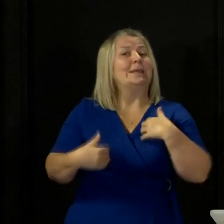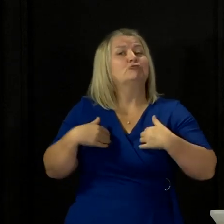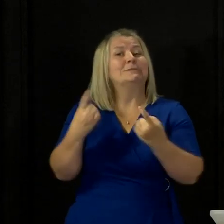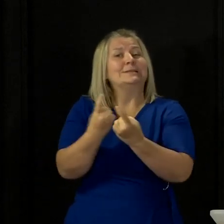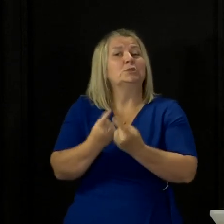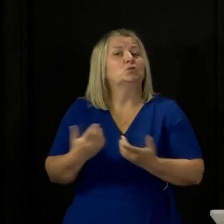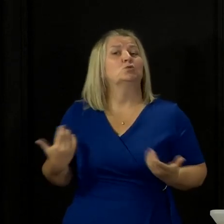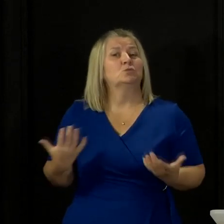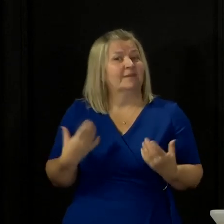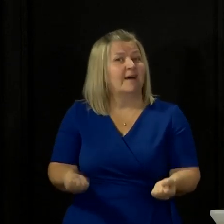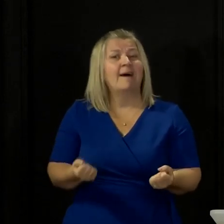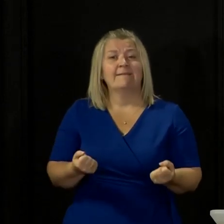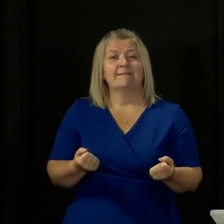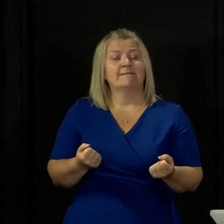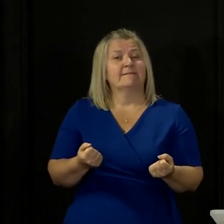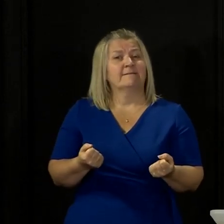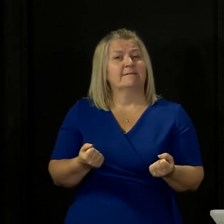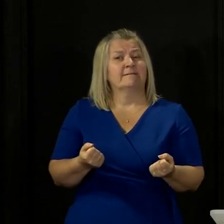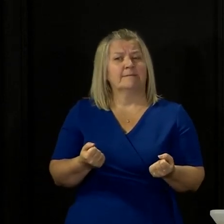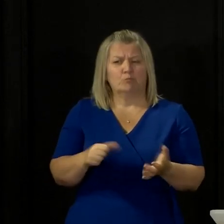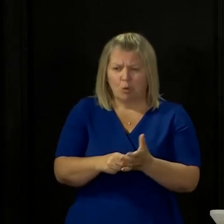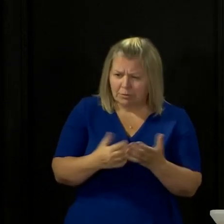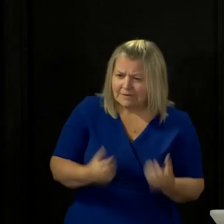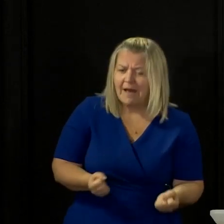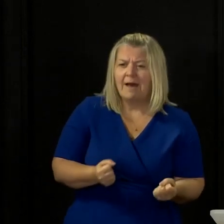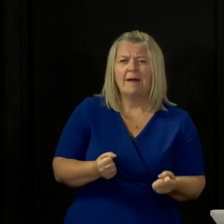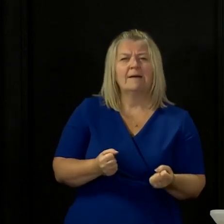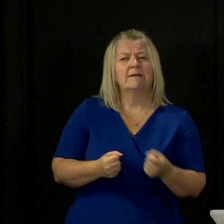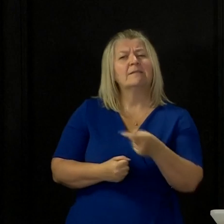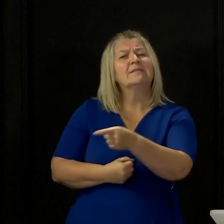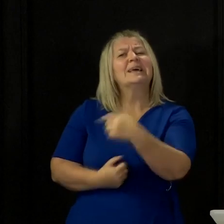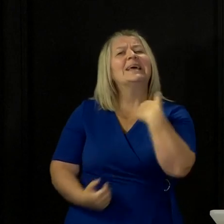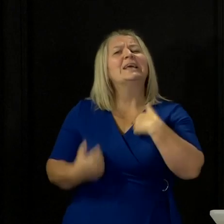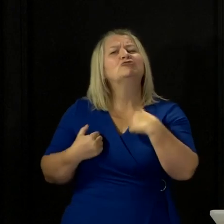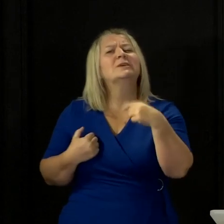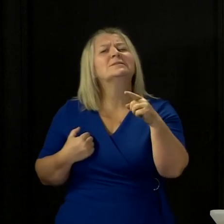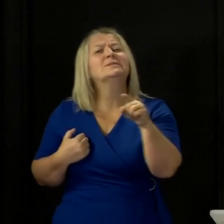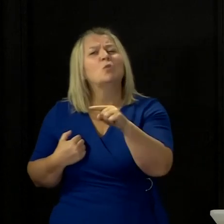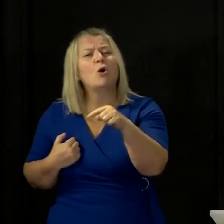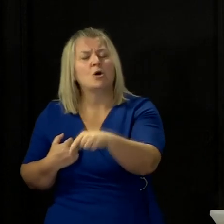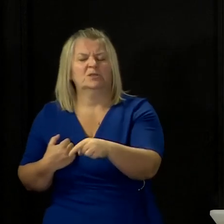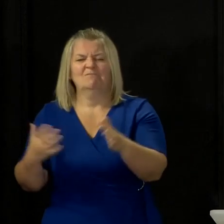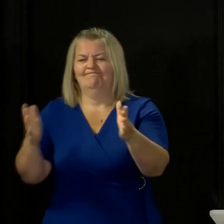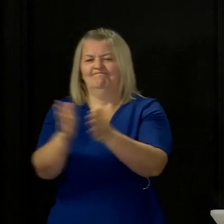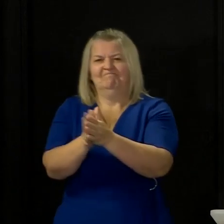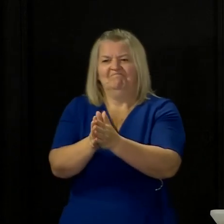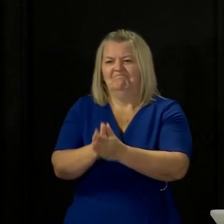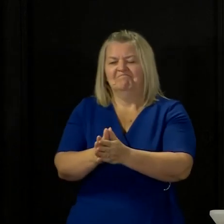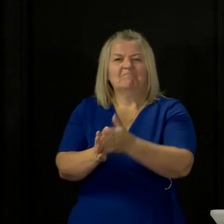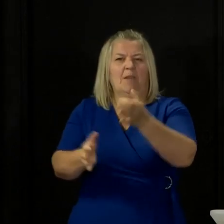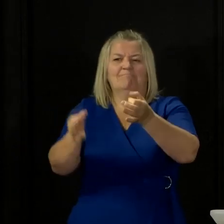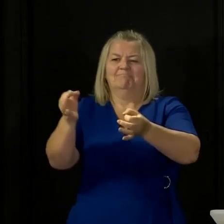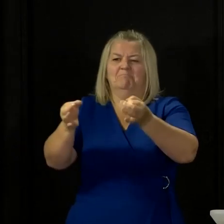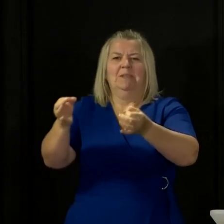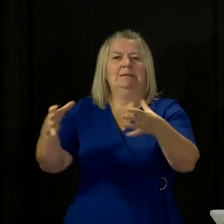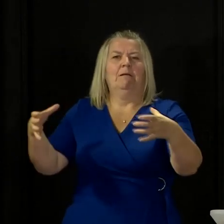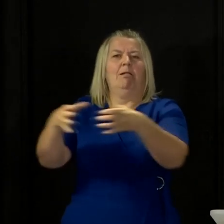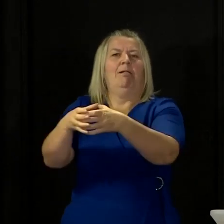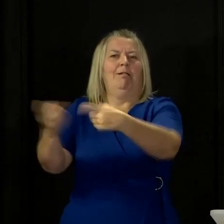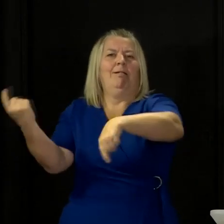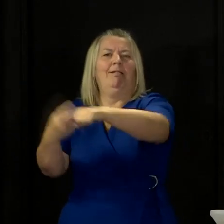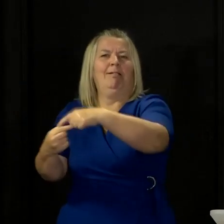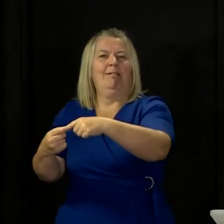and dealing with here. They have seemed to me to be interested only in party politics and trying to